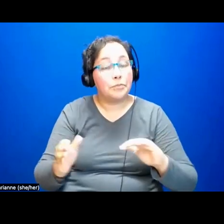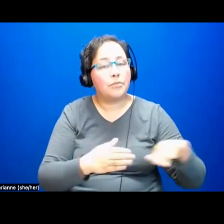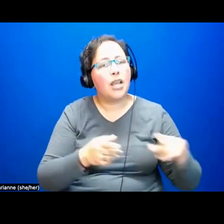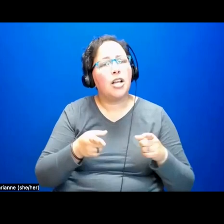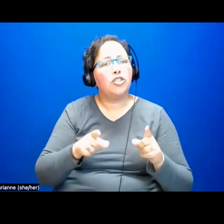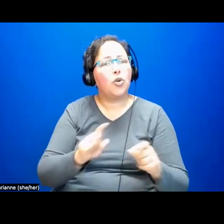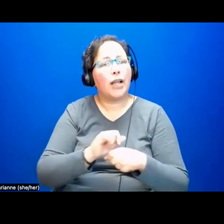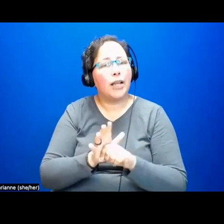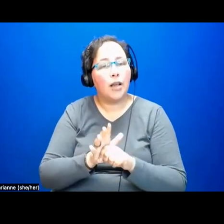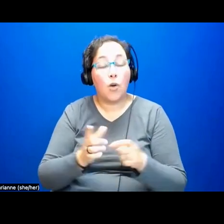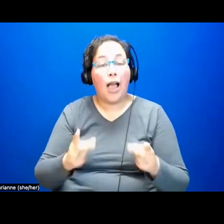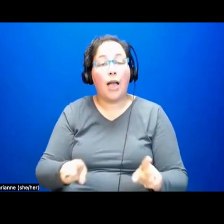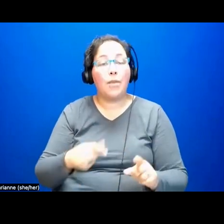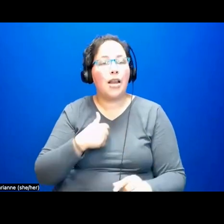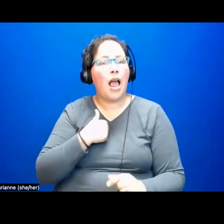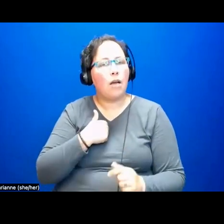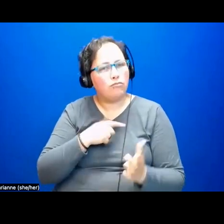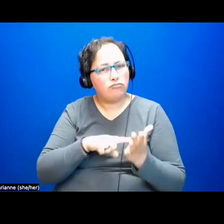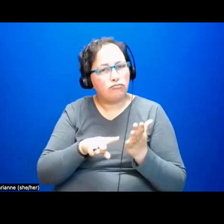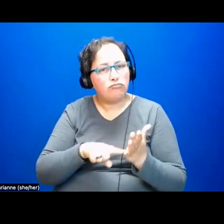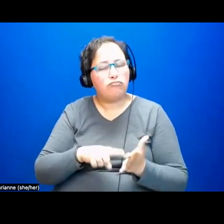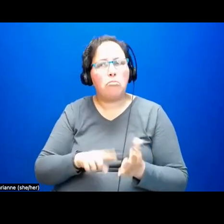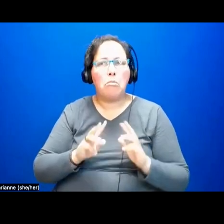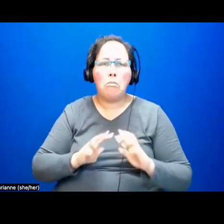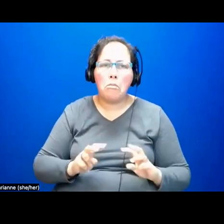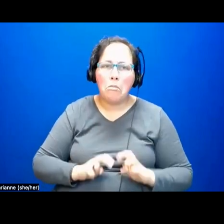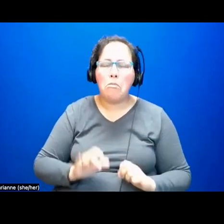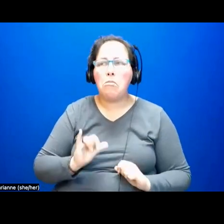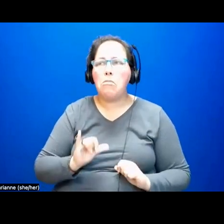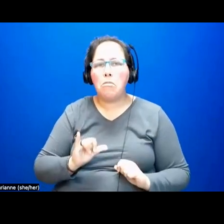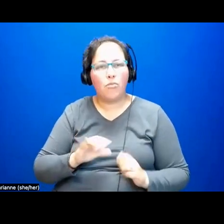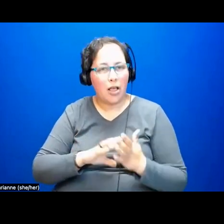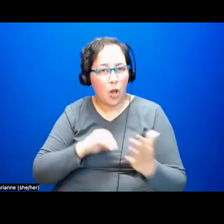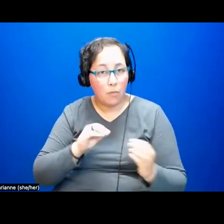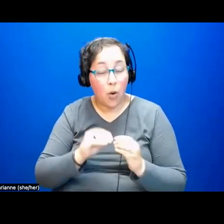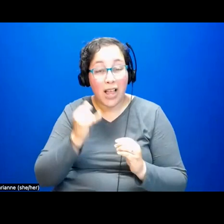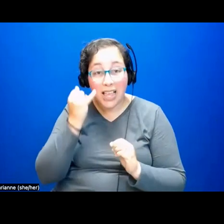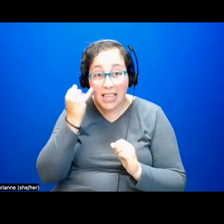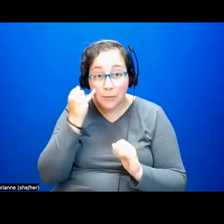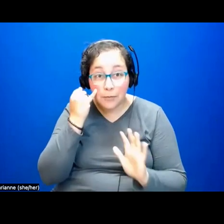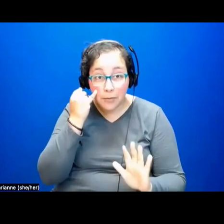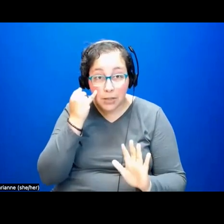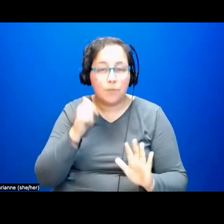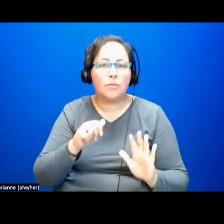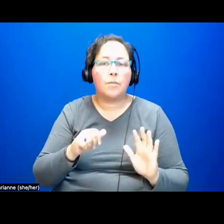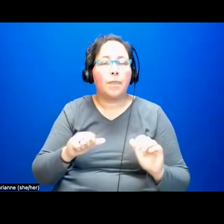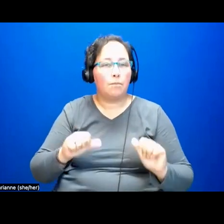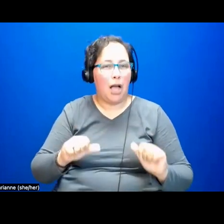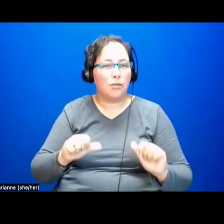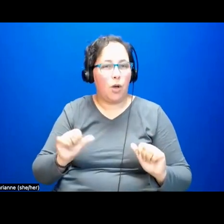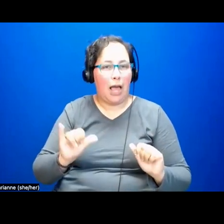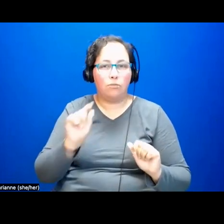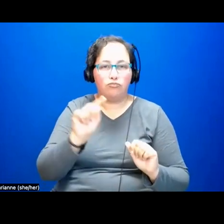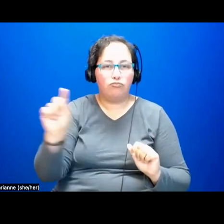I got to reflect a lot about whether it should be possible, as my comrades